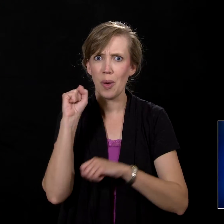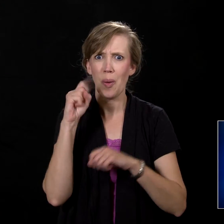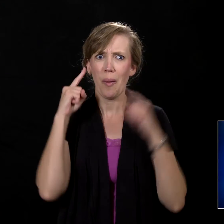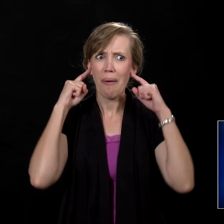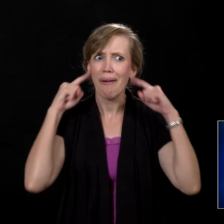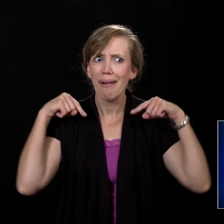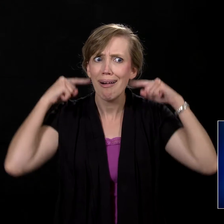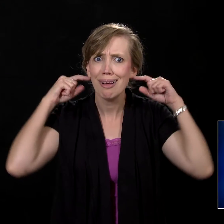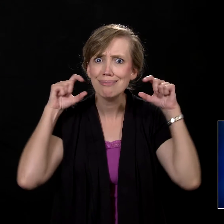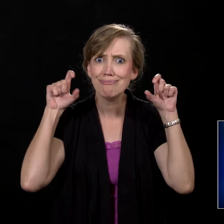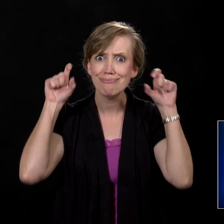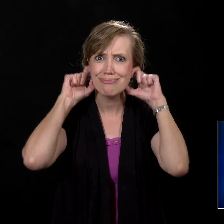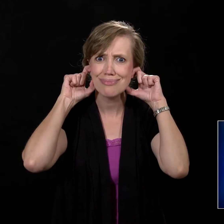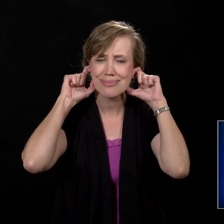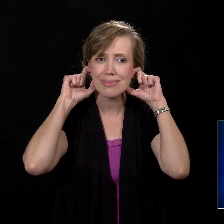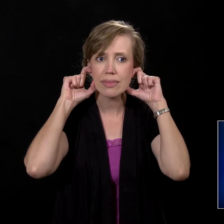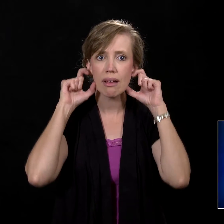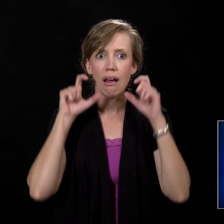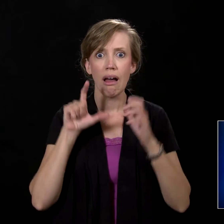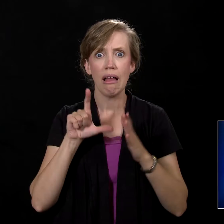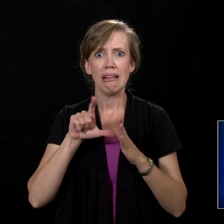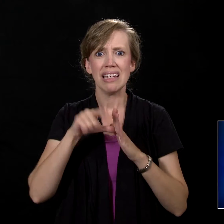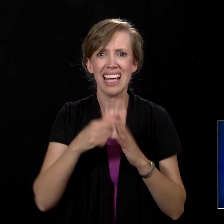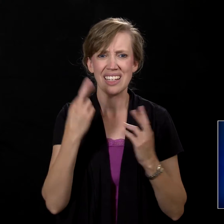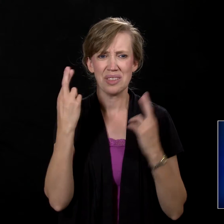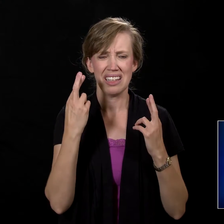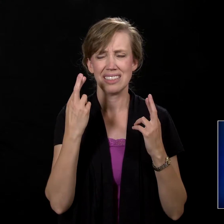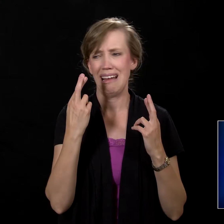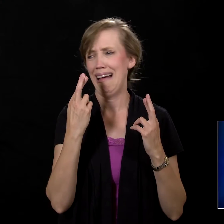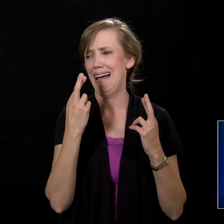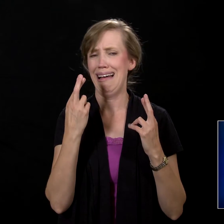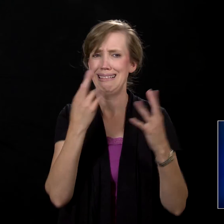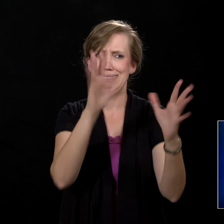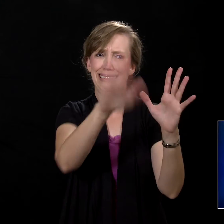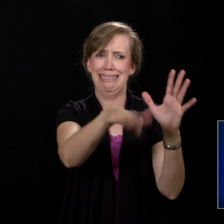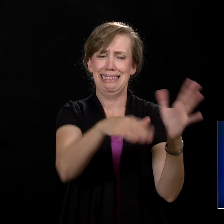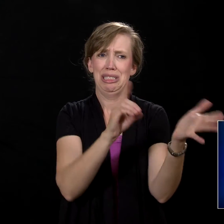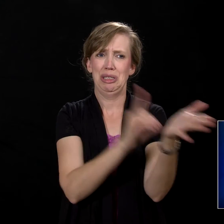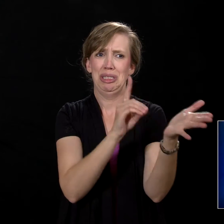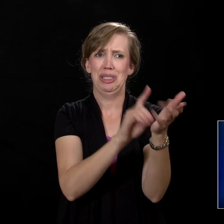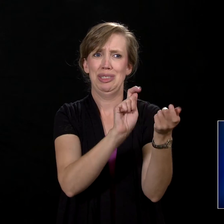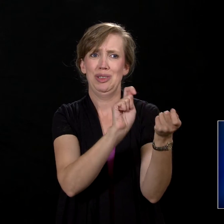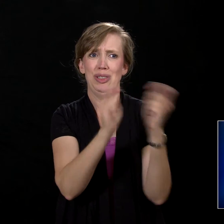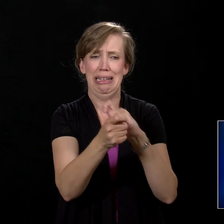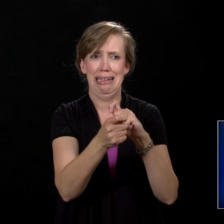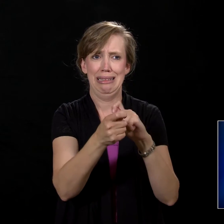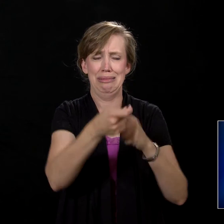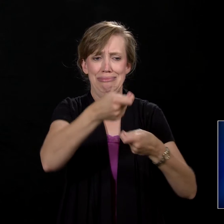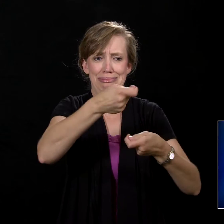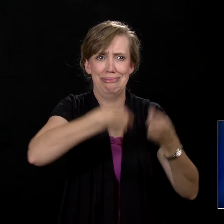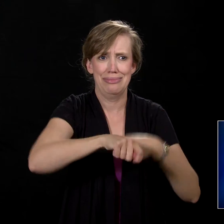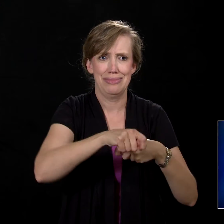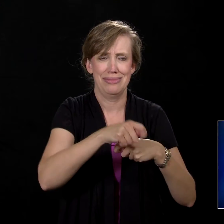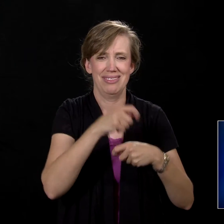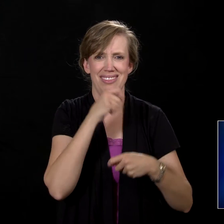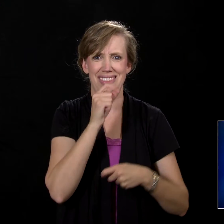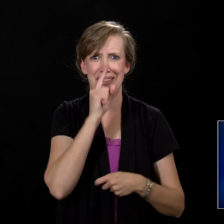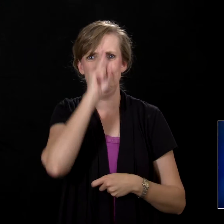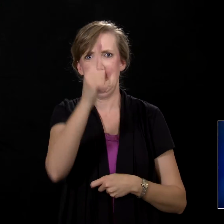earlobes. A lot of people are now having corrective surgery because they've learned that those great big holes weren't such a smart idea after all. And there are